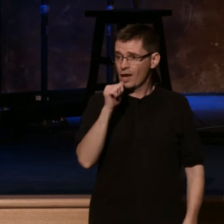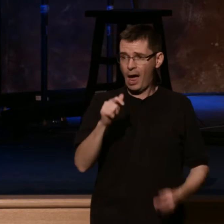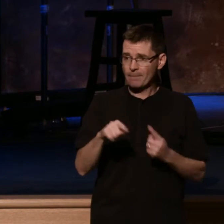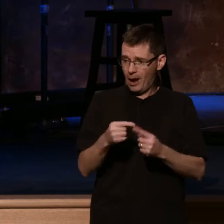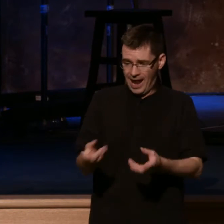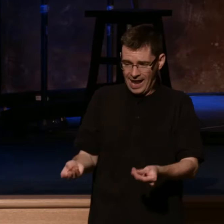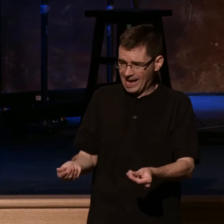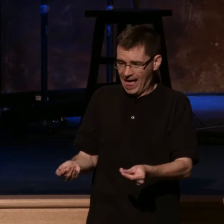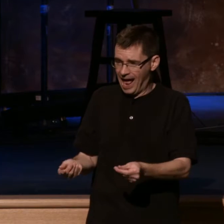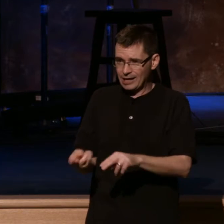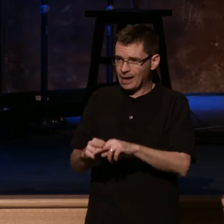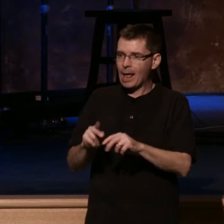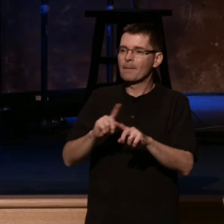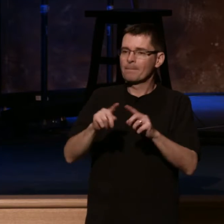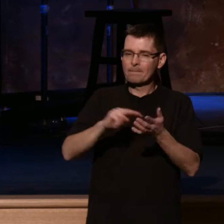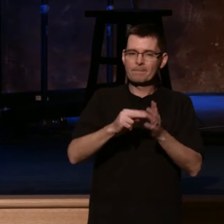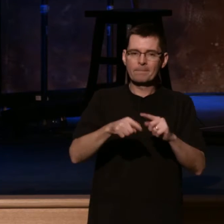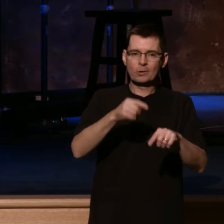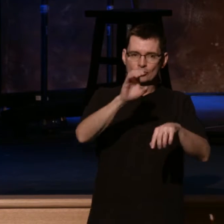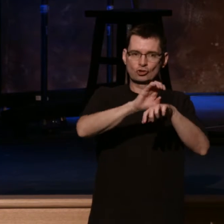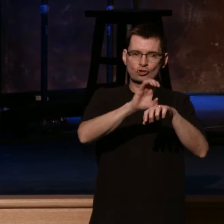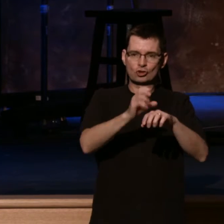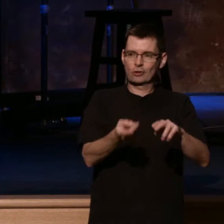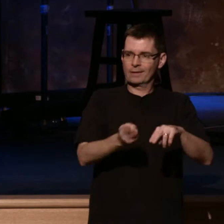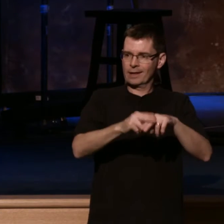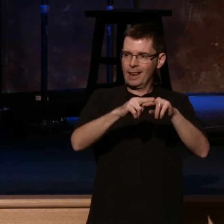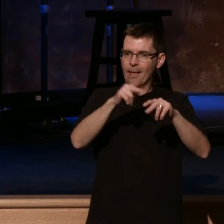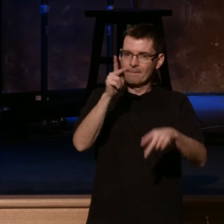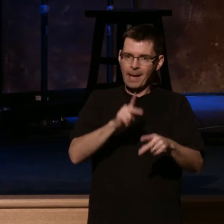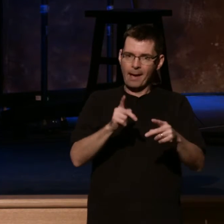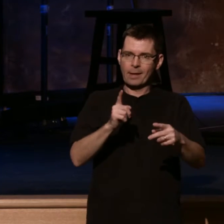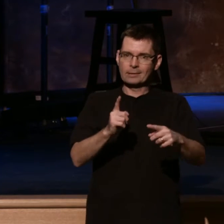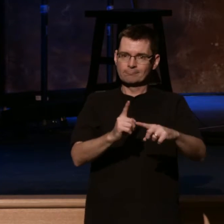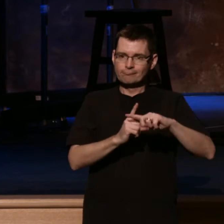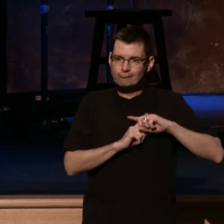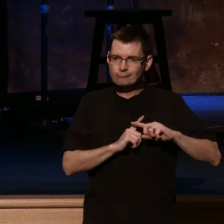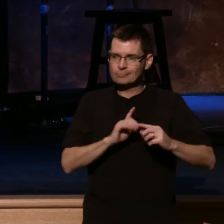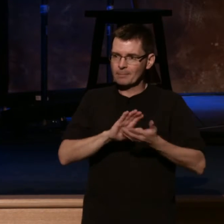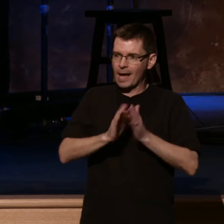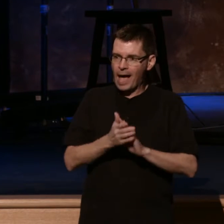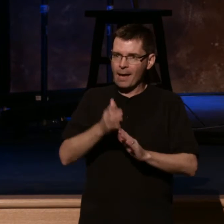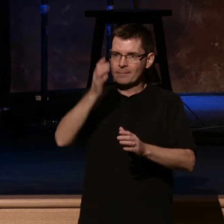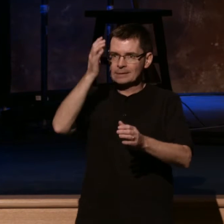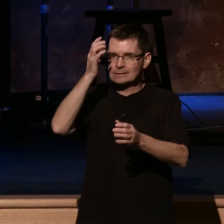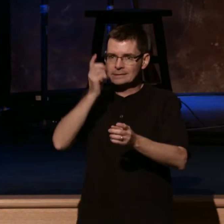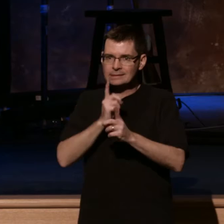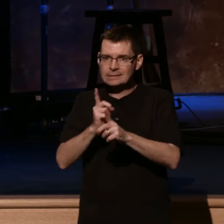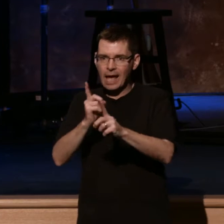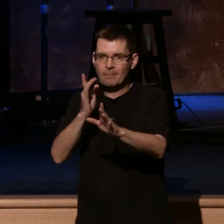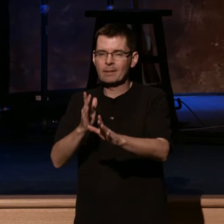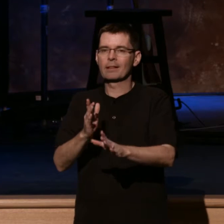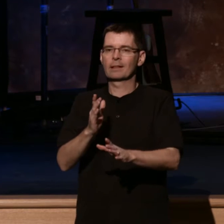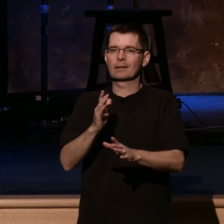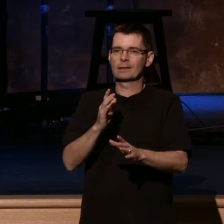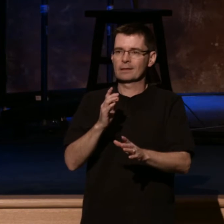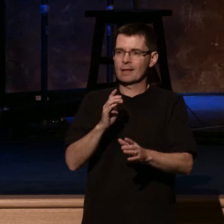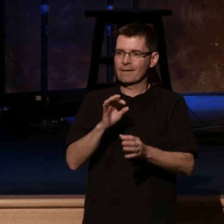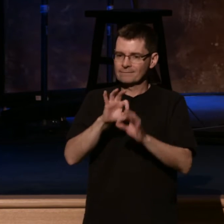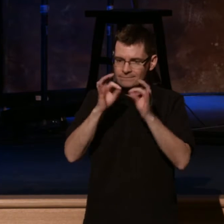about the church having increase. People coming to faith. People being disciples. Families being transformed. Yes, the